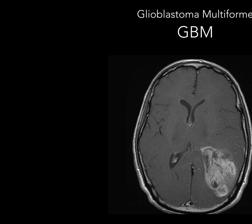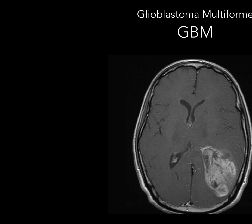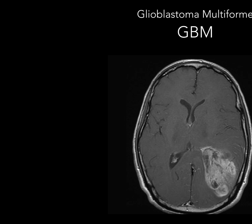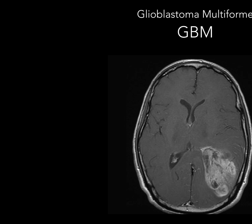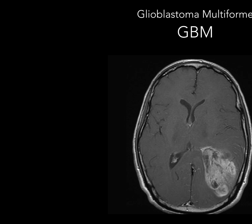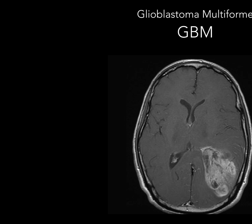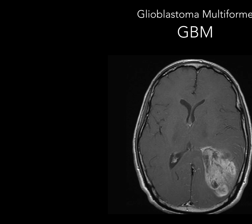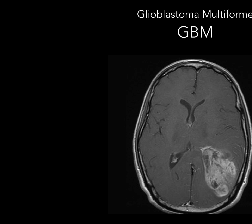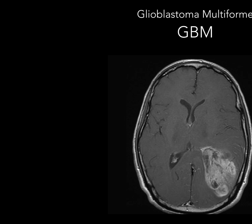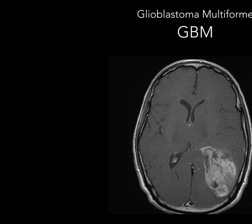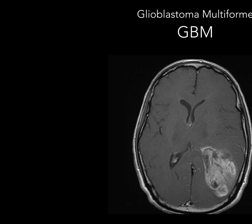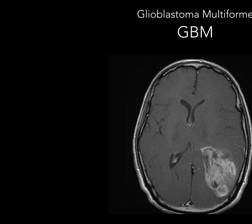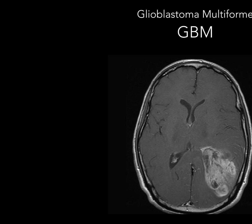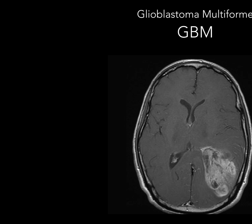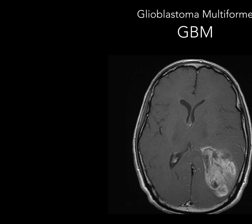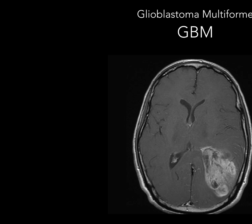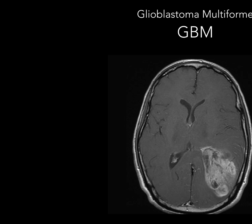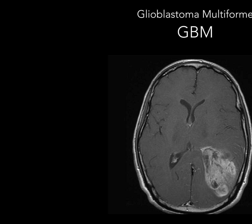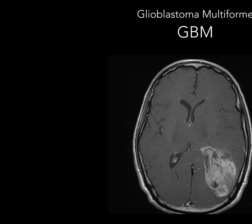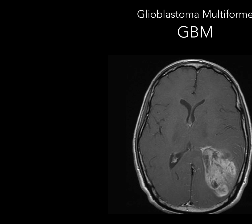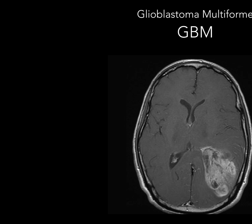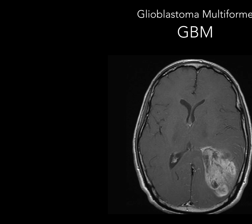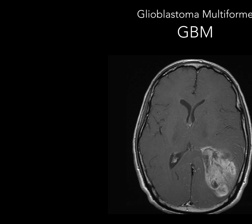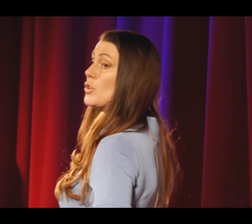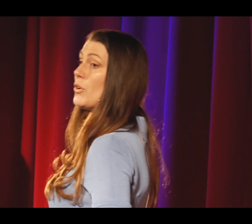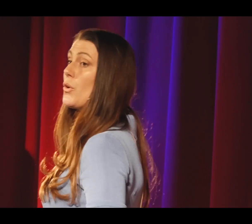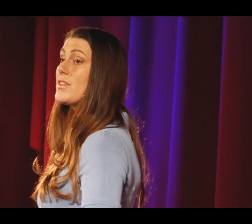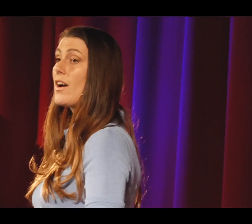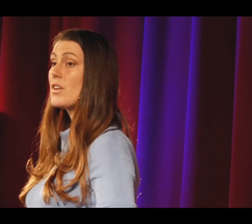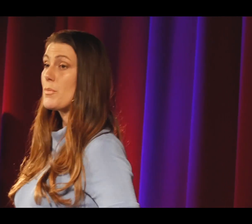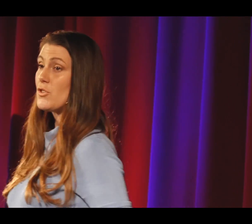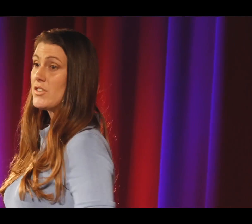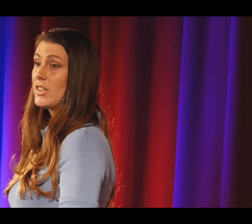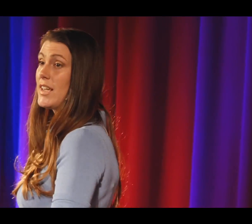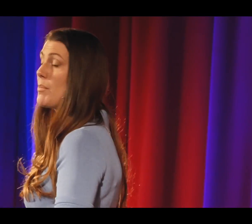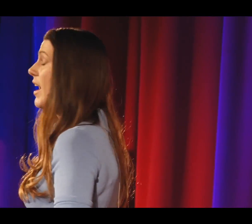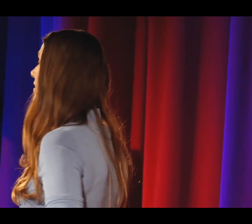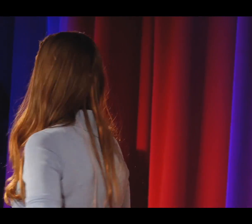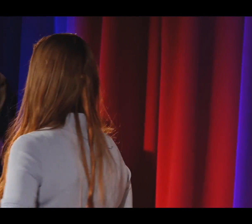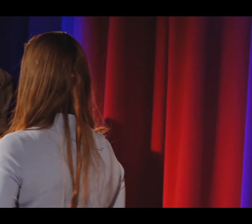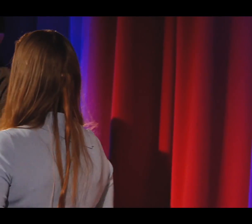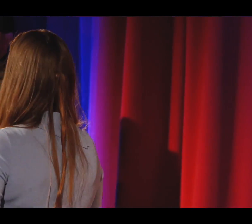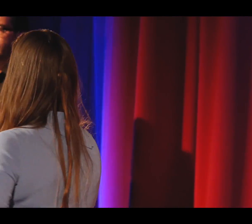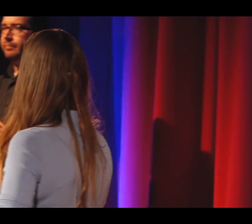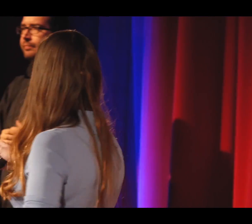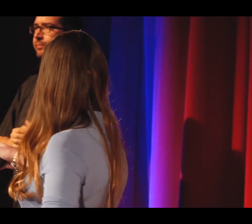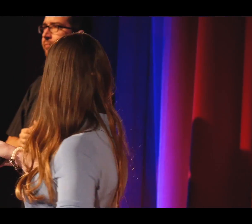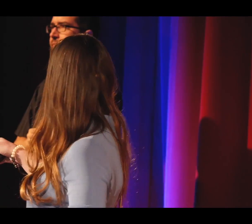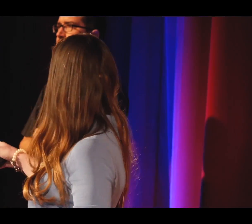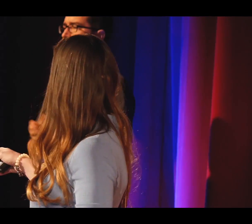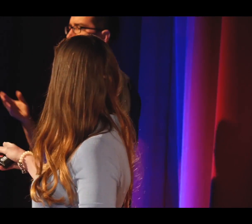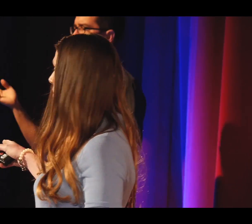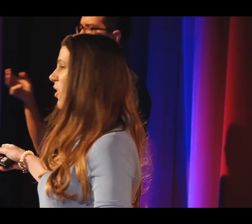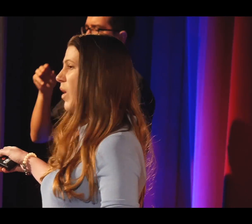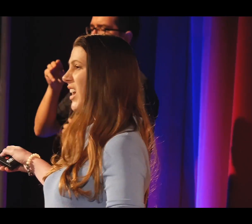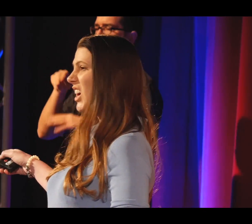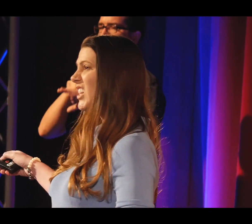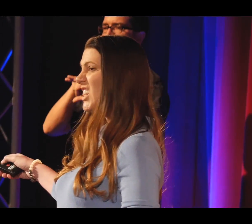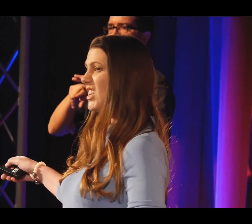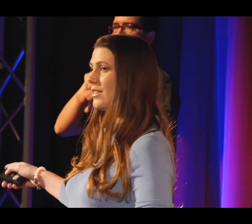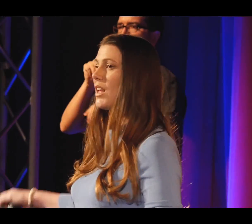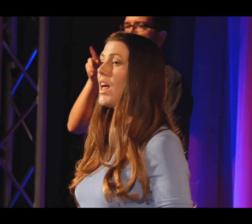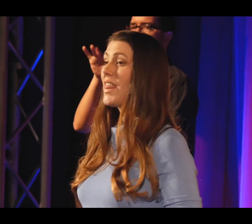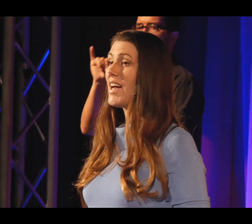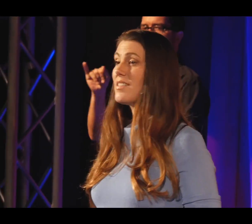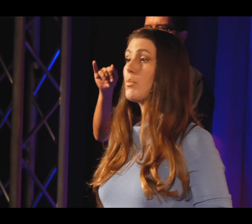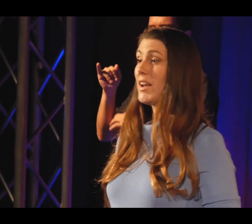glioblastoma multiforme, unaffectionately known as GBM. This is the tumor Gord Downey from the tragically hip has. So this is an MRI, and that big, white,